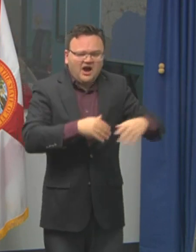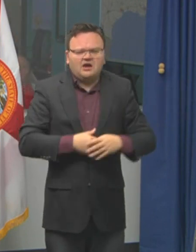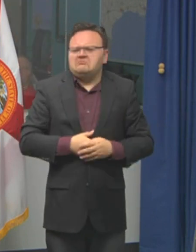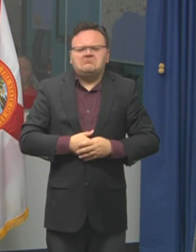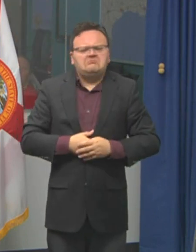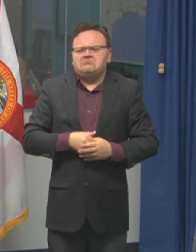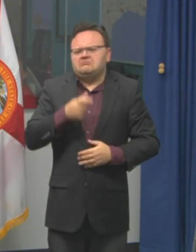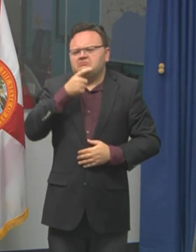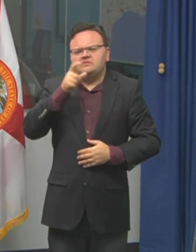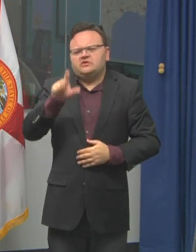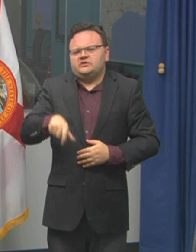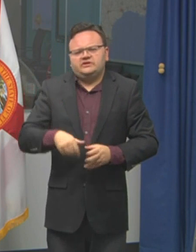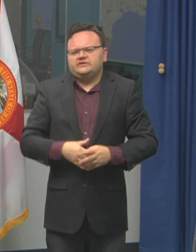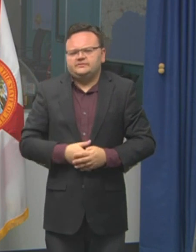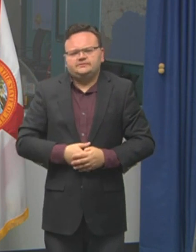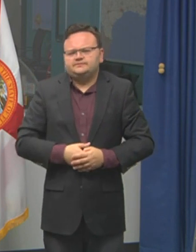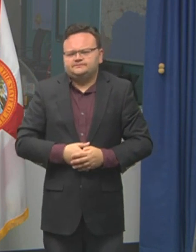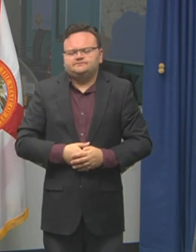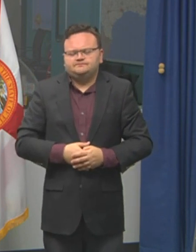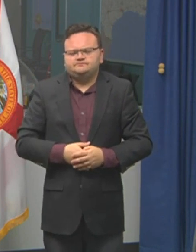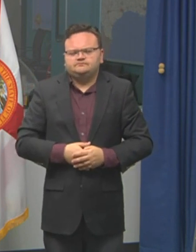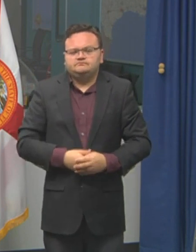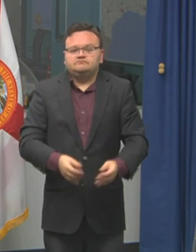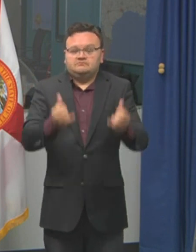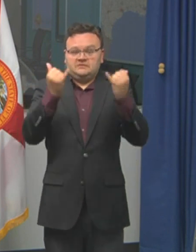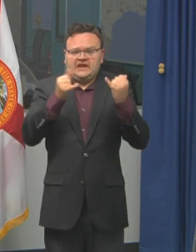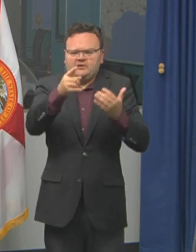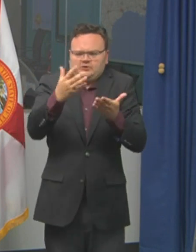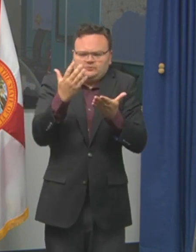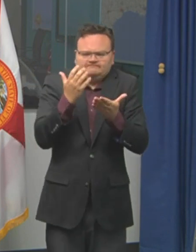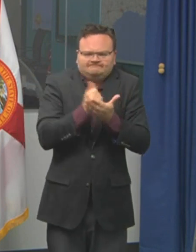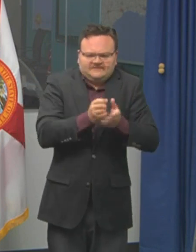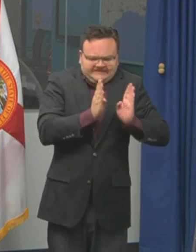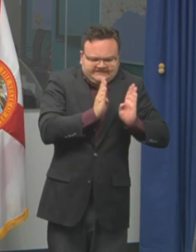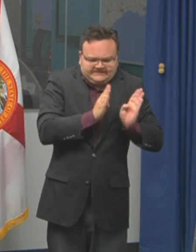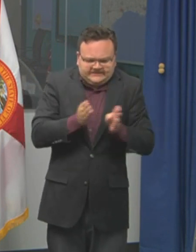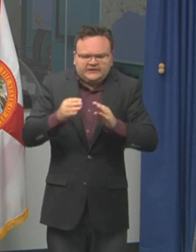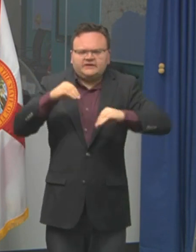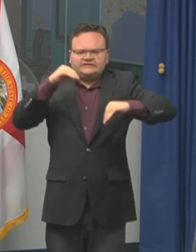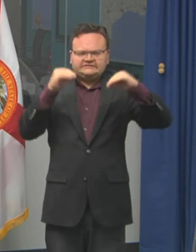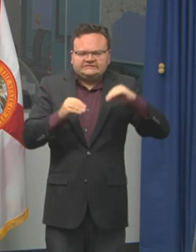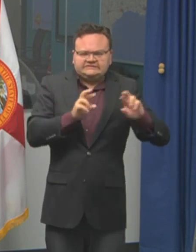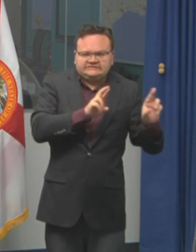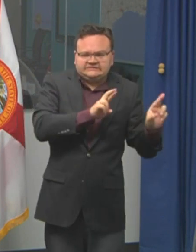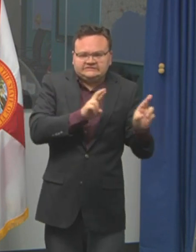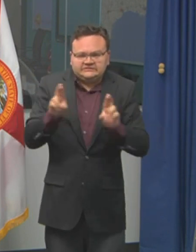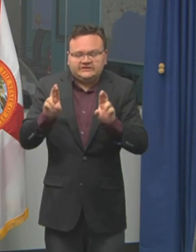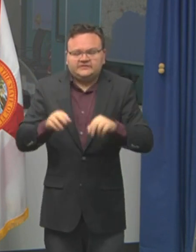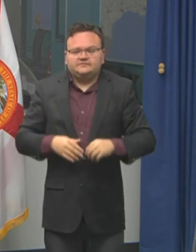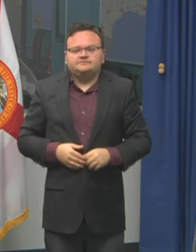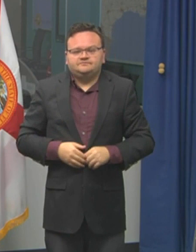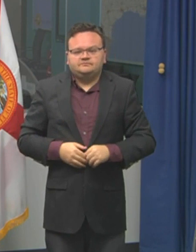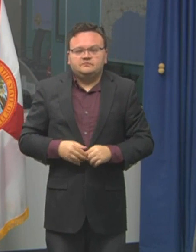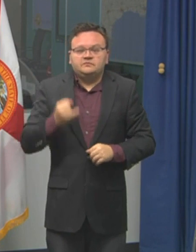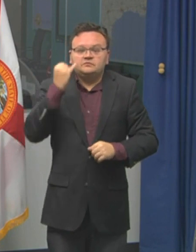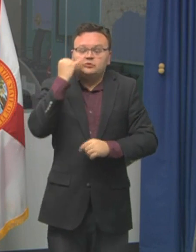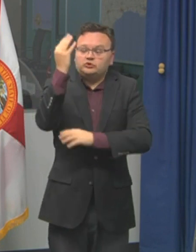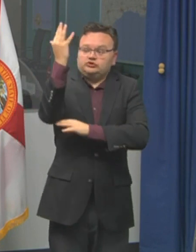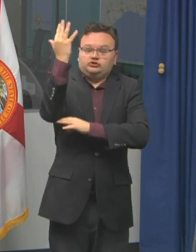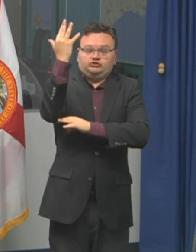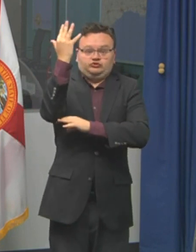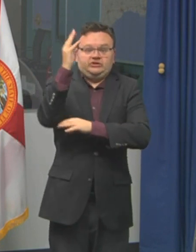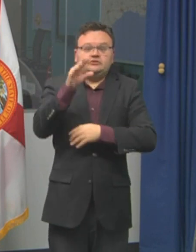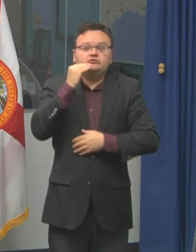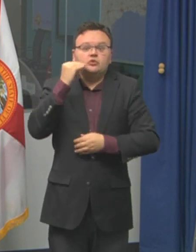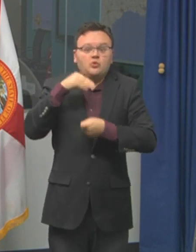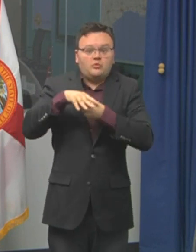necessary. As you are preparing for the storm, if you're going to mess around with your trees, just make sure that you take